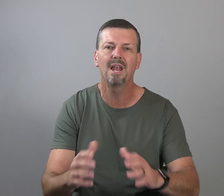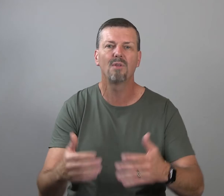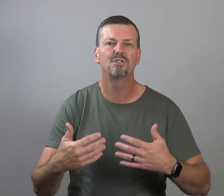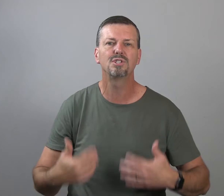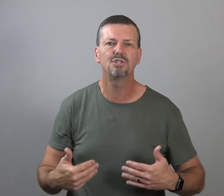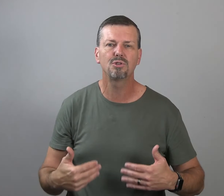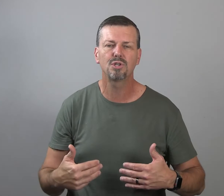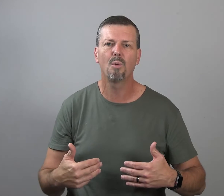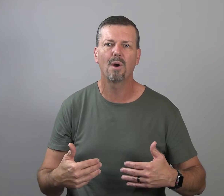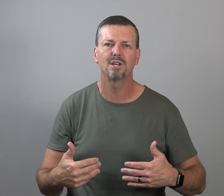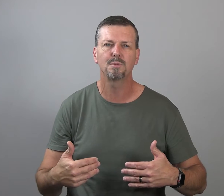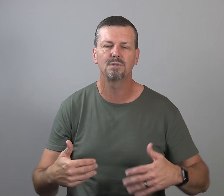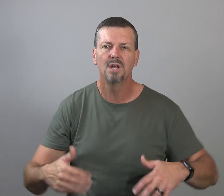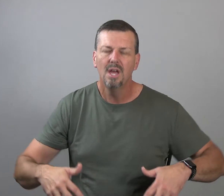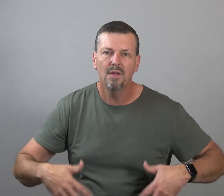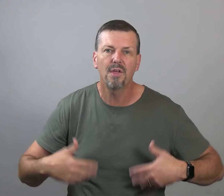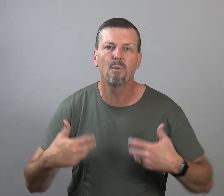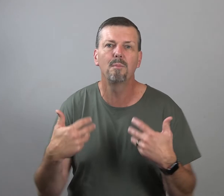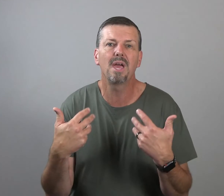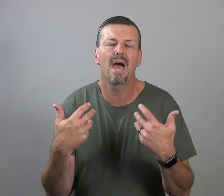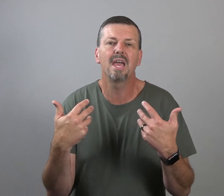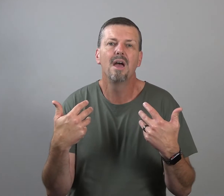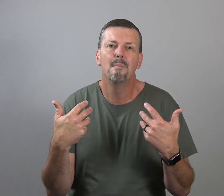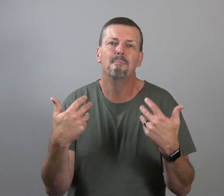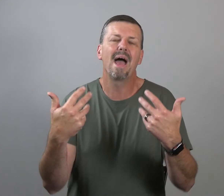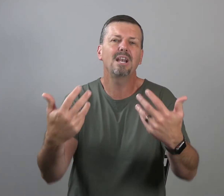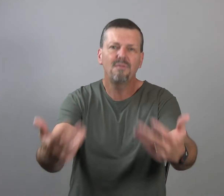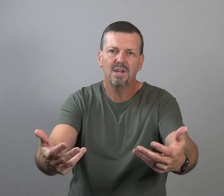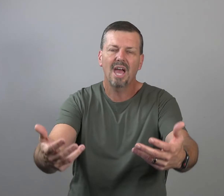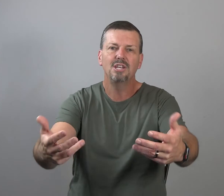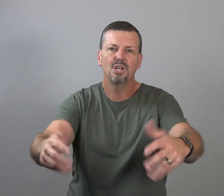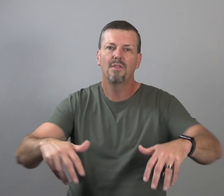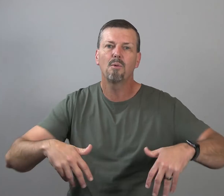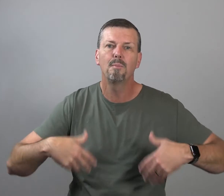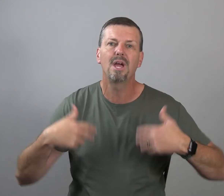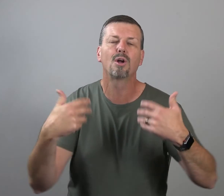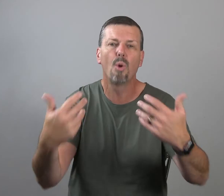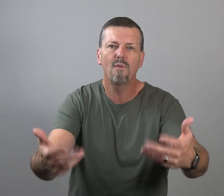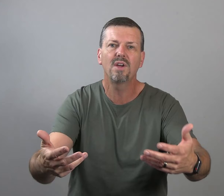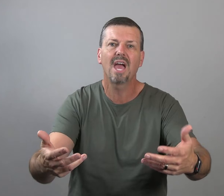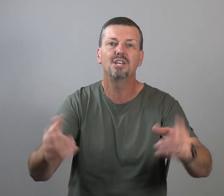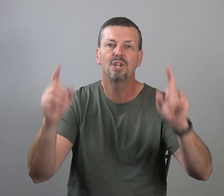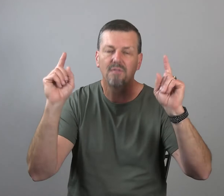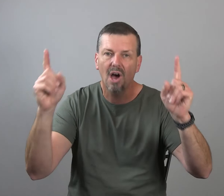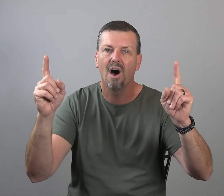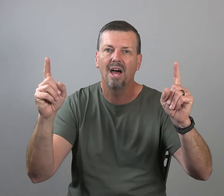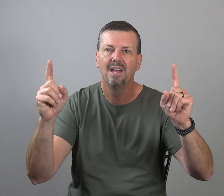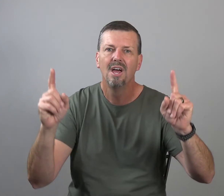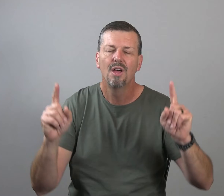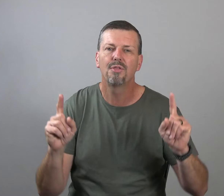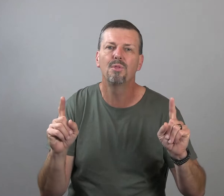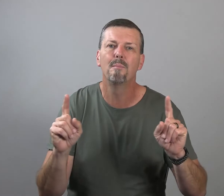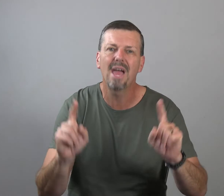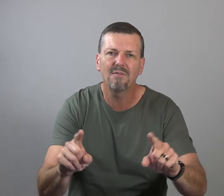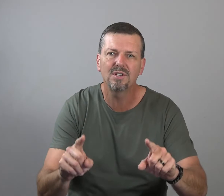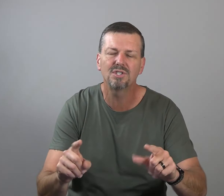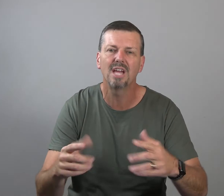be in health just as your soul prospers, that there would be a magnification and there would be a glorification of God through the manifestation